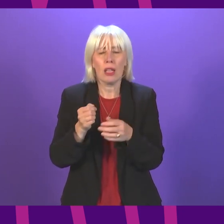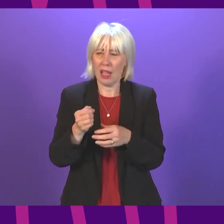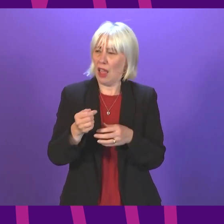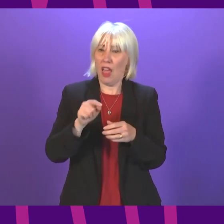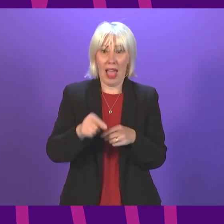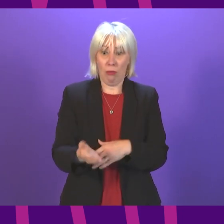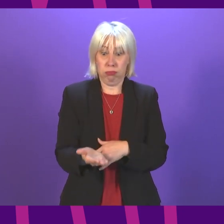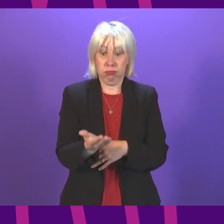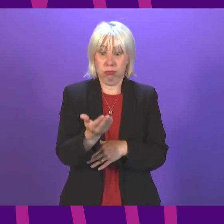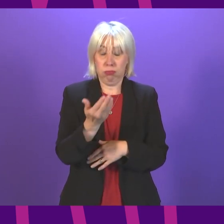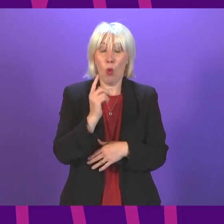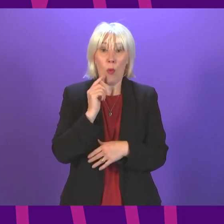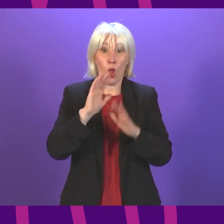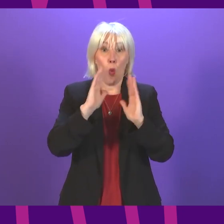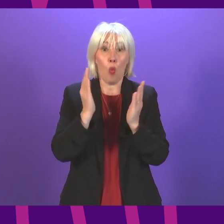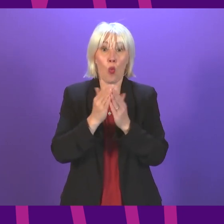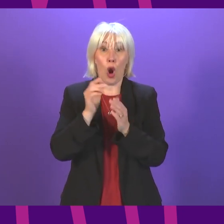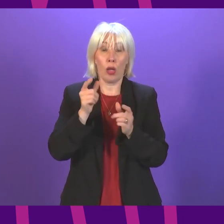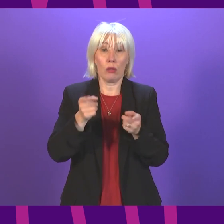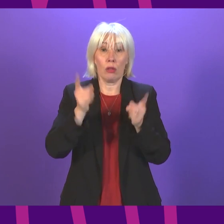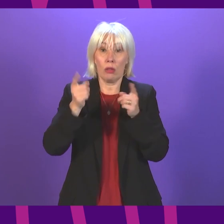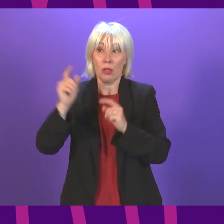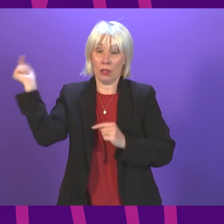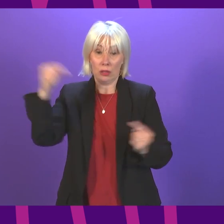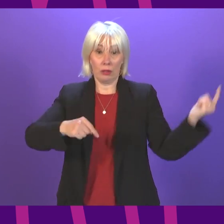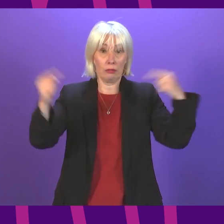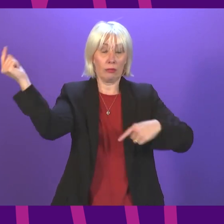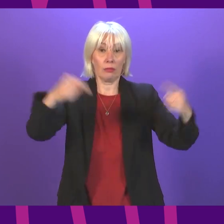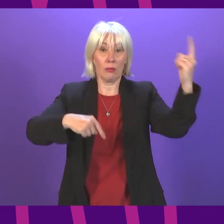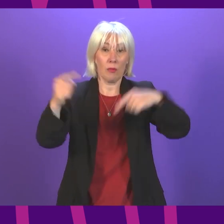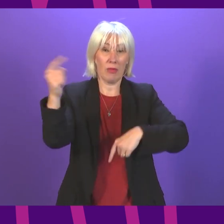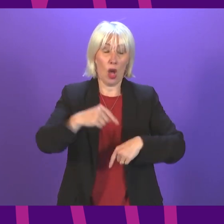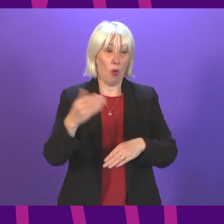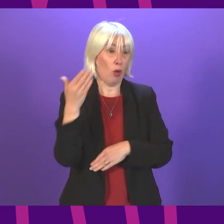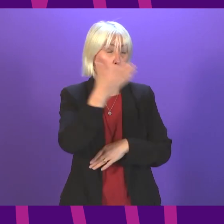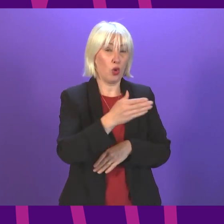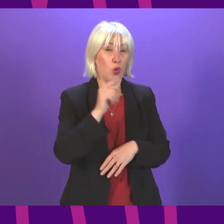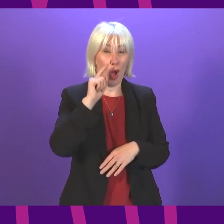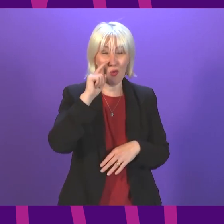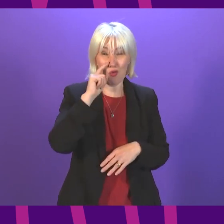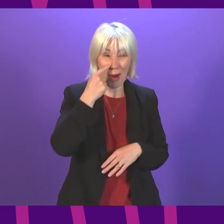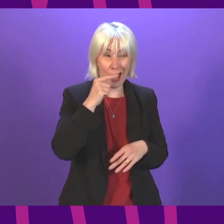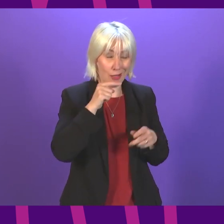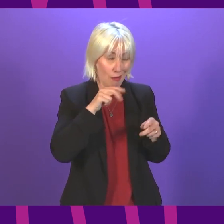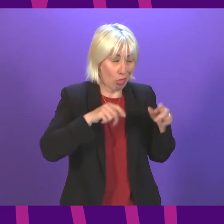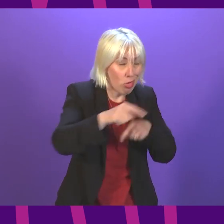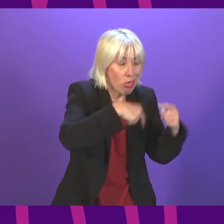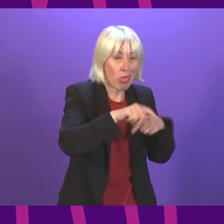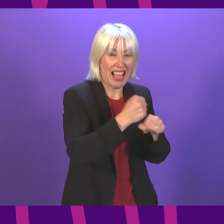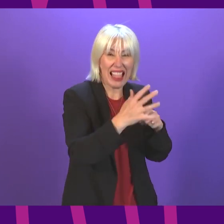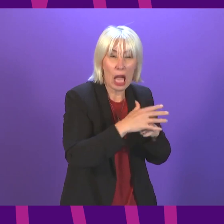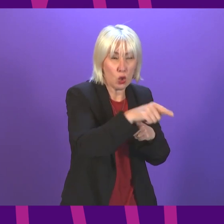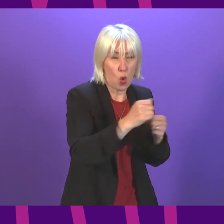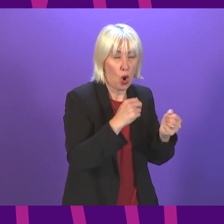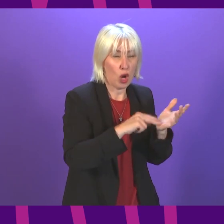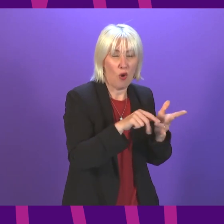continuing when world leaders visit rat-infested SNP-run Glasgow in November. All this